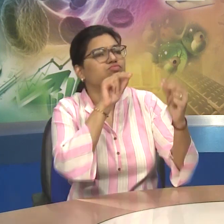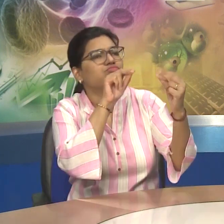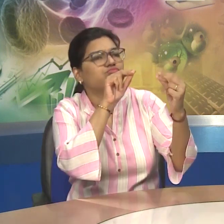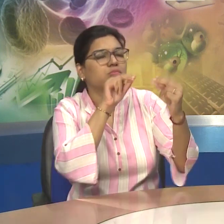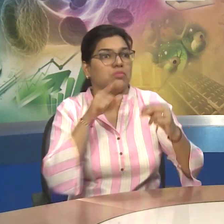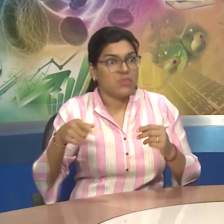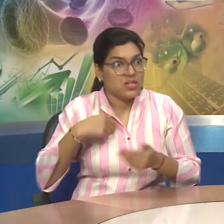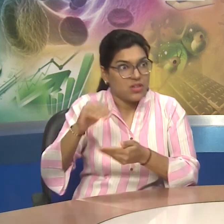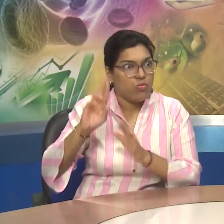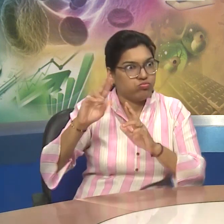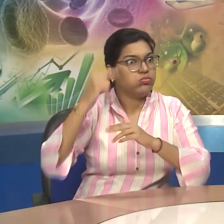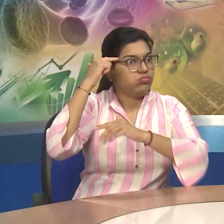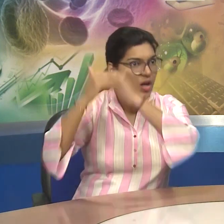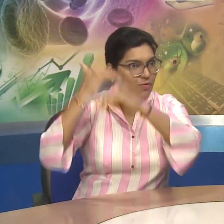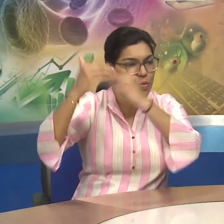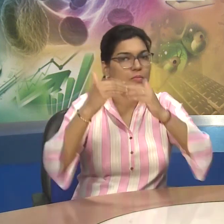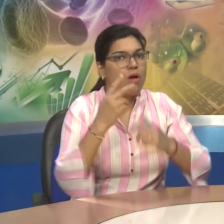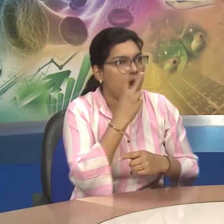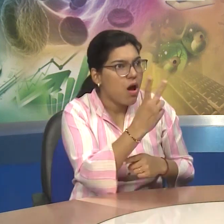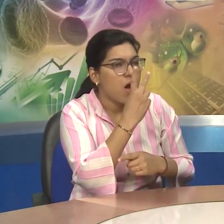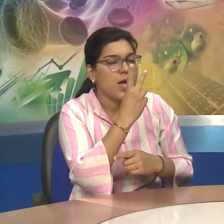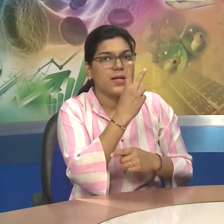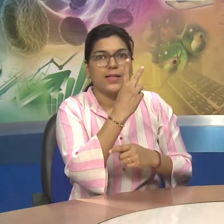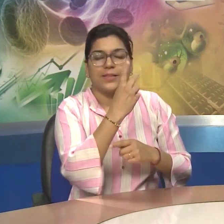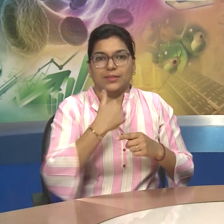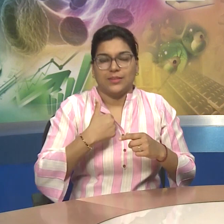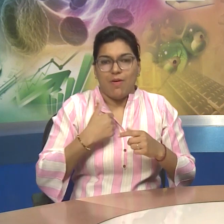Career Oriented Decisions